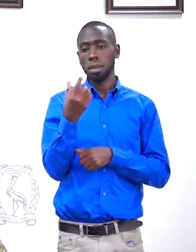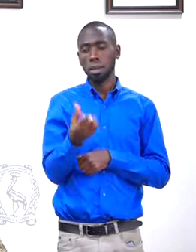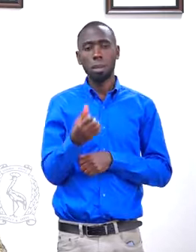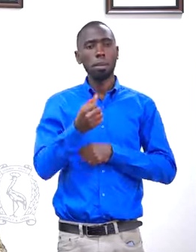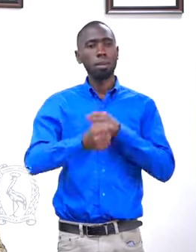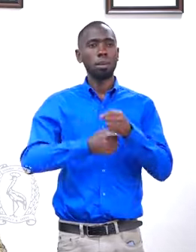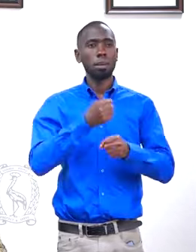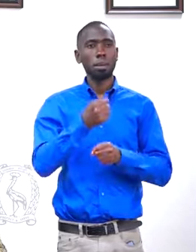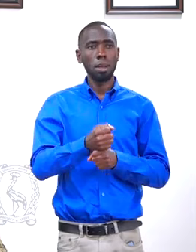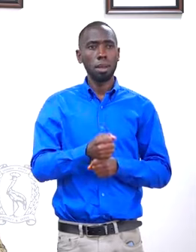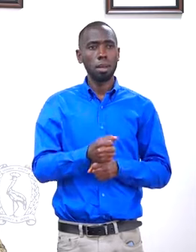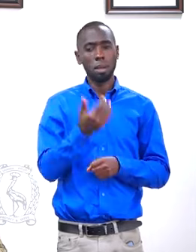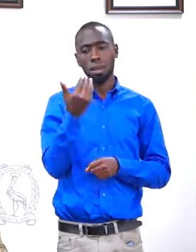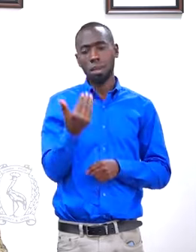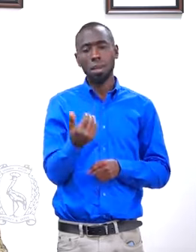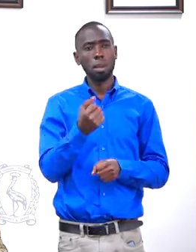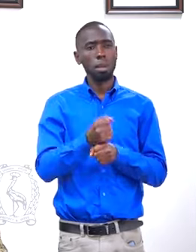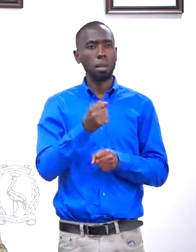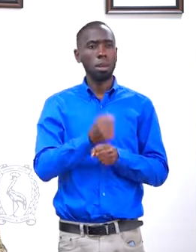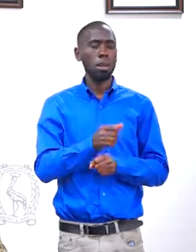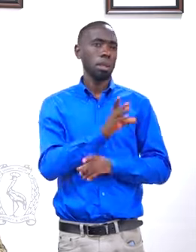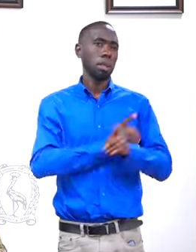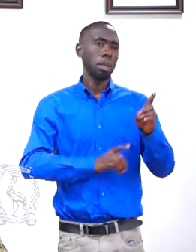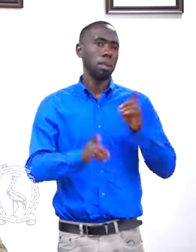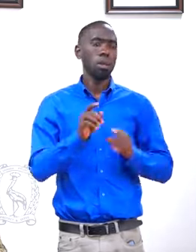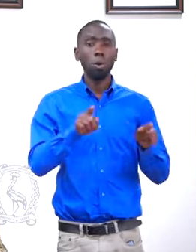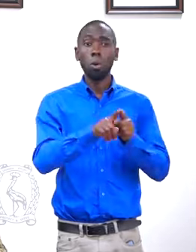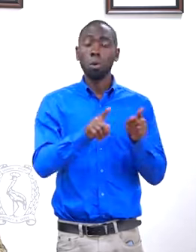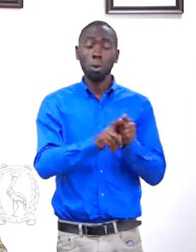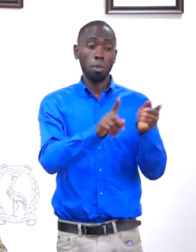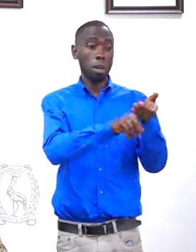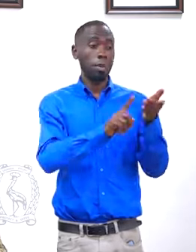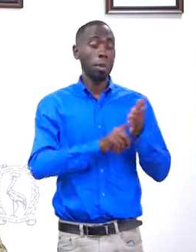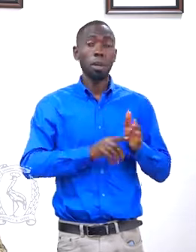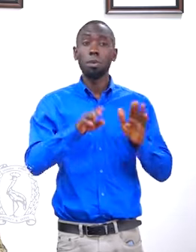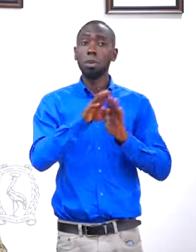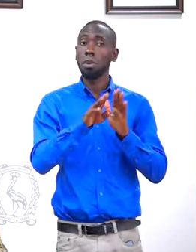and a beneficiary of the program that he was managing.